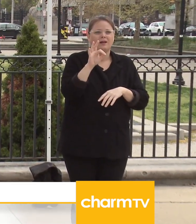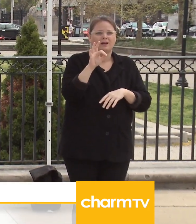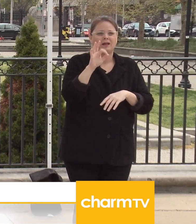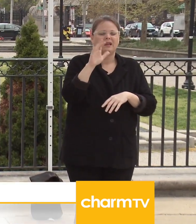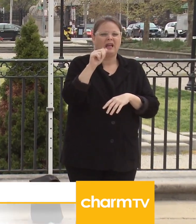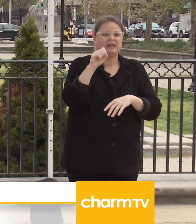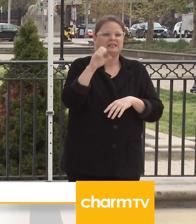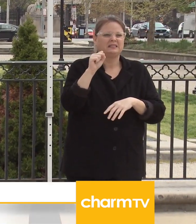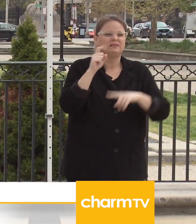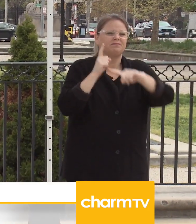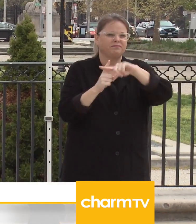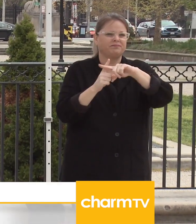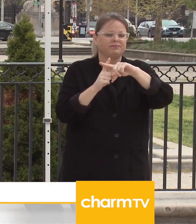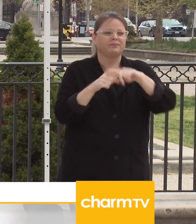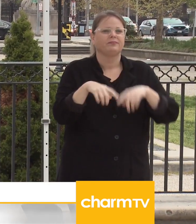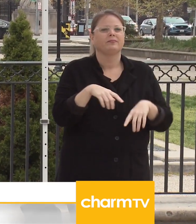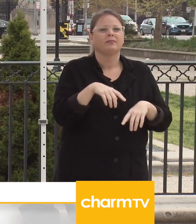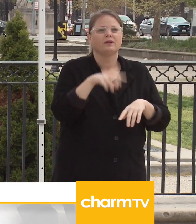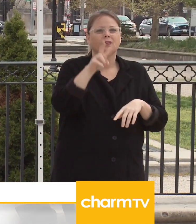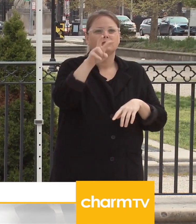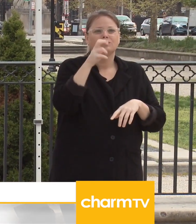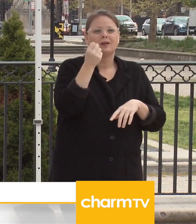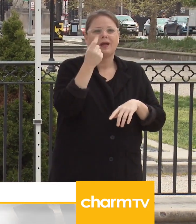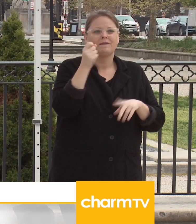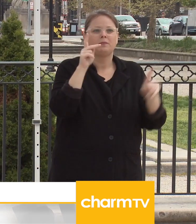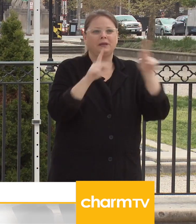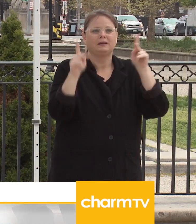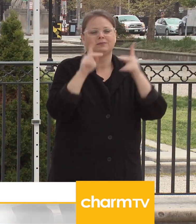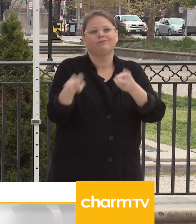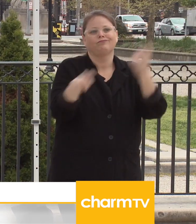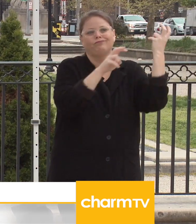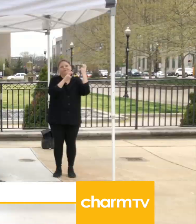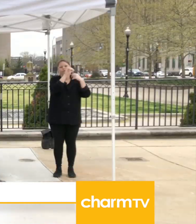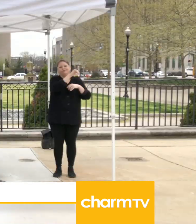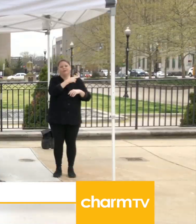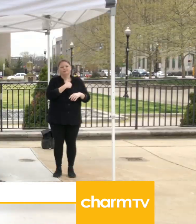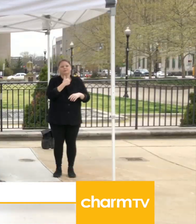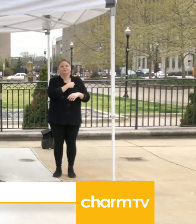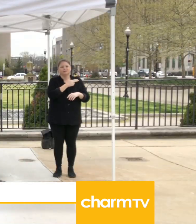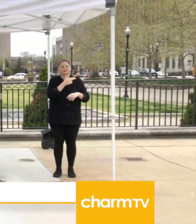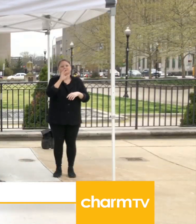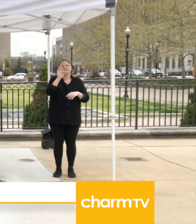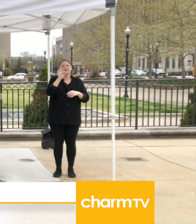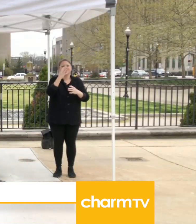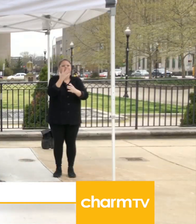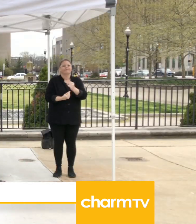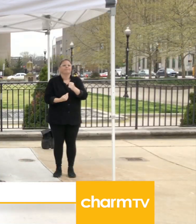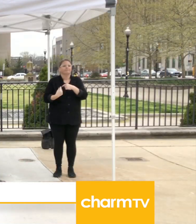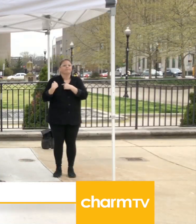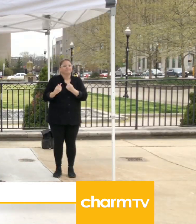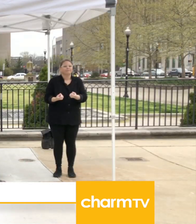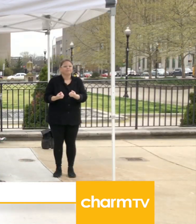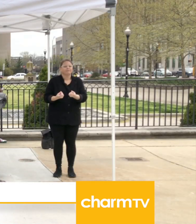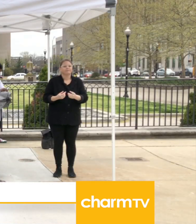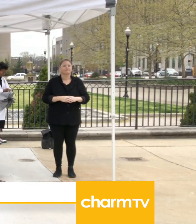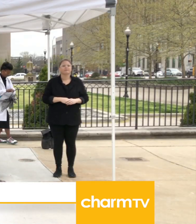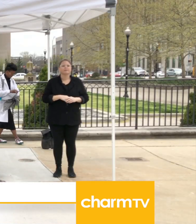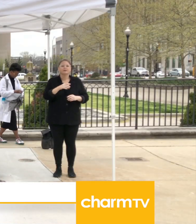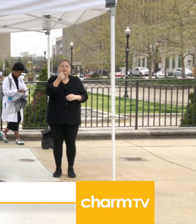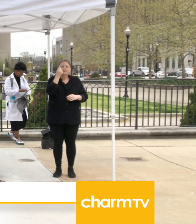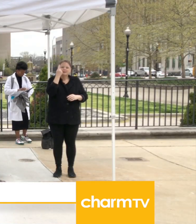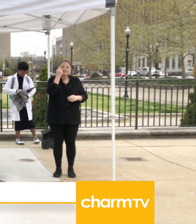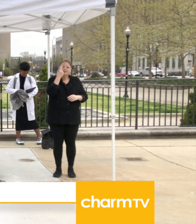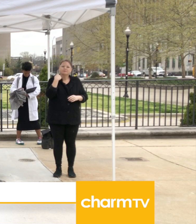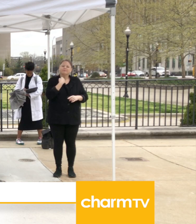211 people hospitalized with COVID-19, and 9 deaths. We remain committed to scaling up our response to